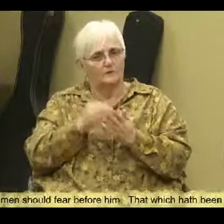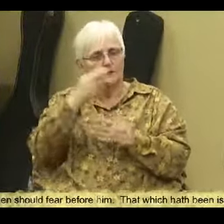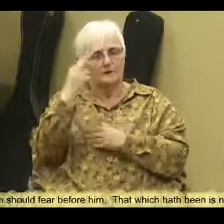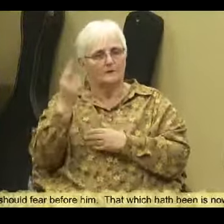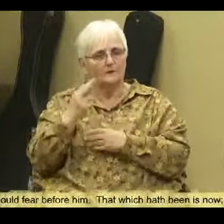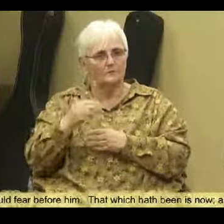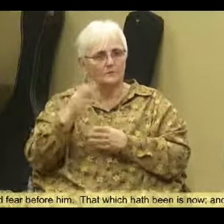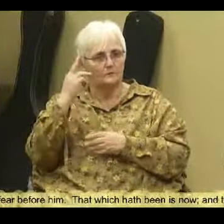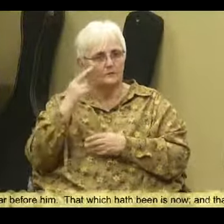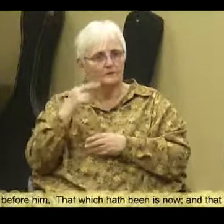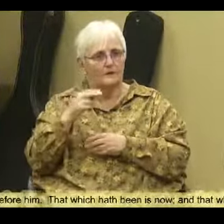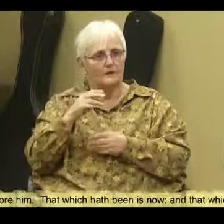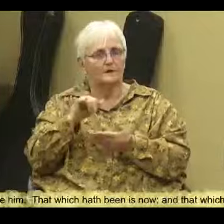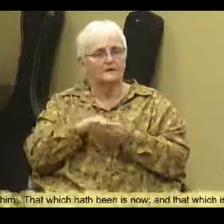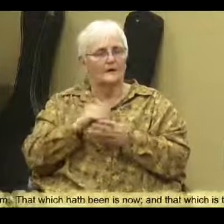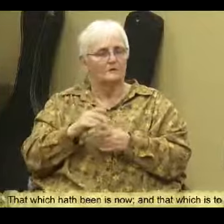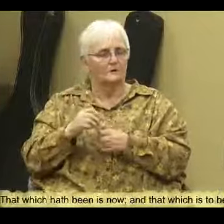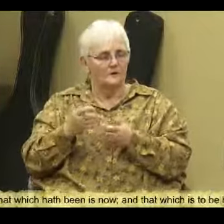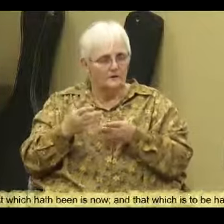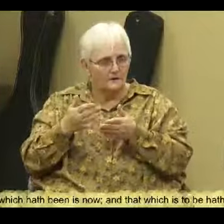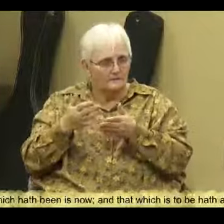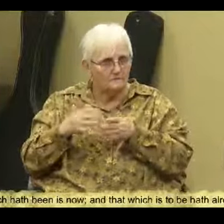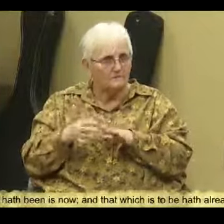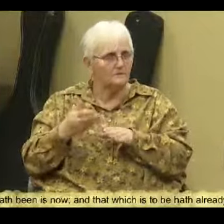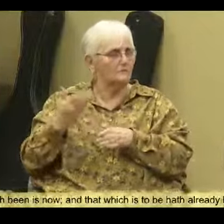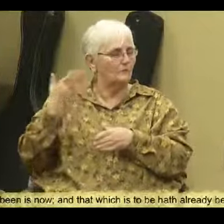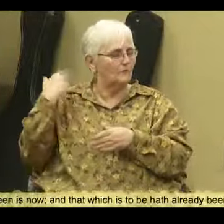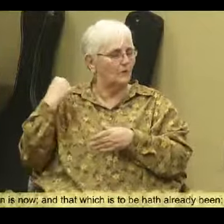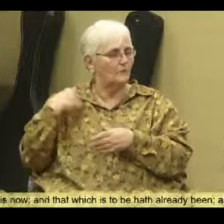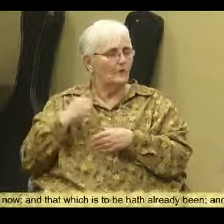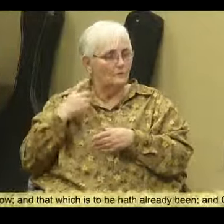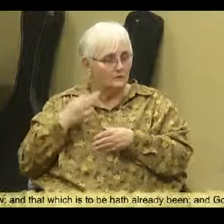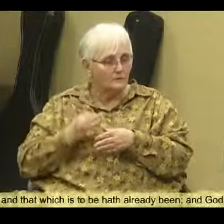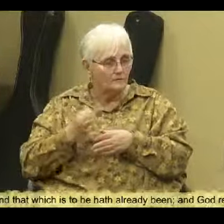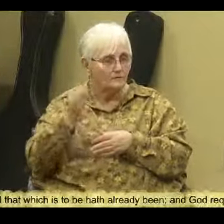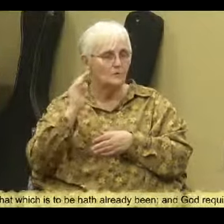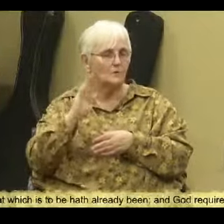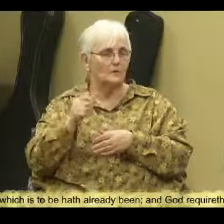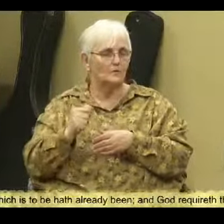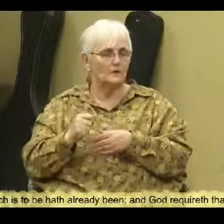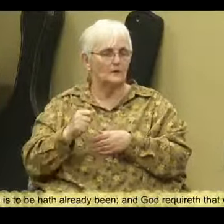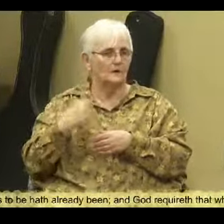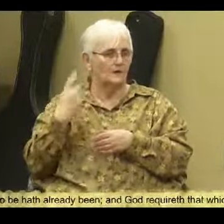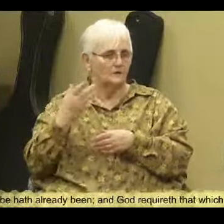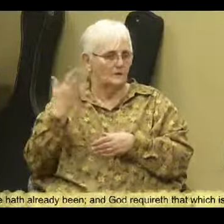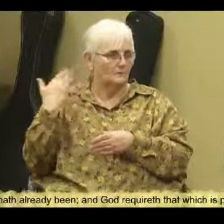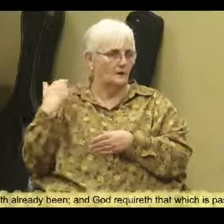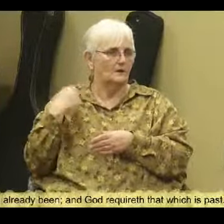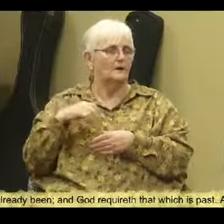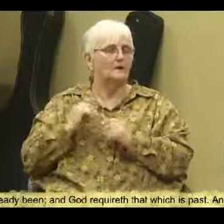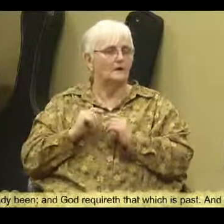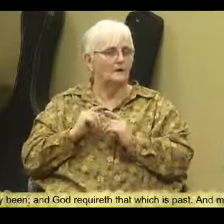That which has already been, and what is to be, has already been. And God requires an account